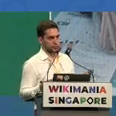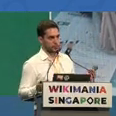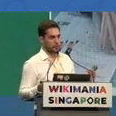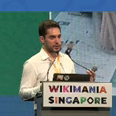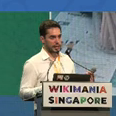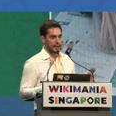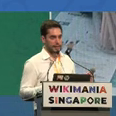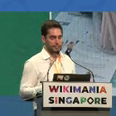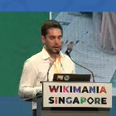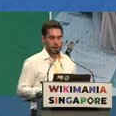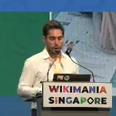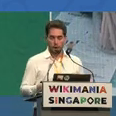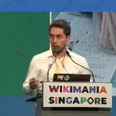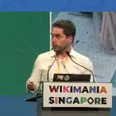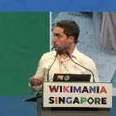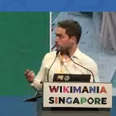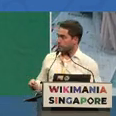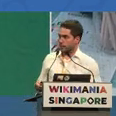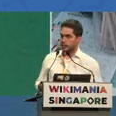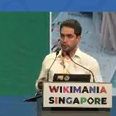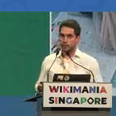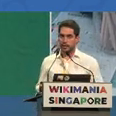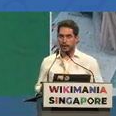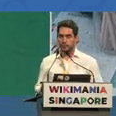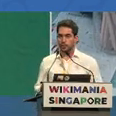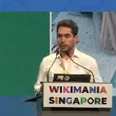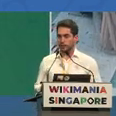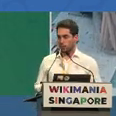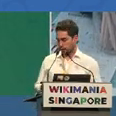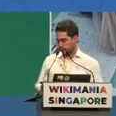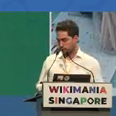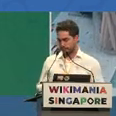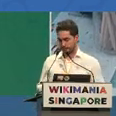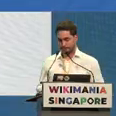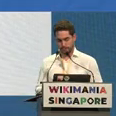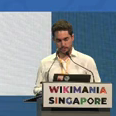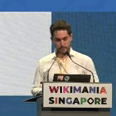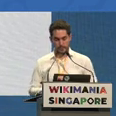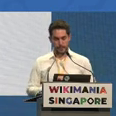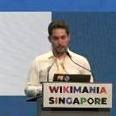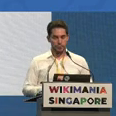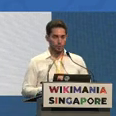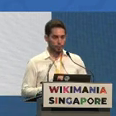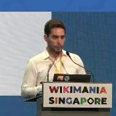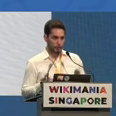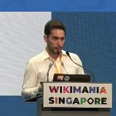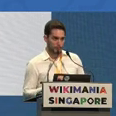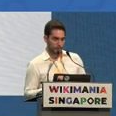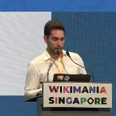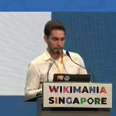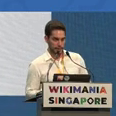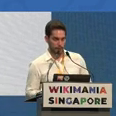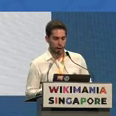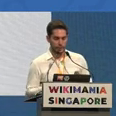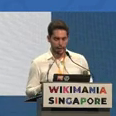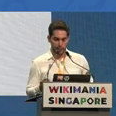professional life or with friends in noisy environment and so on. So the main